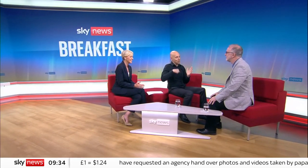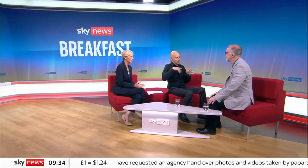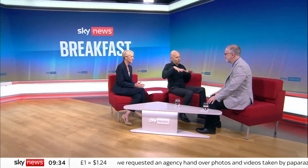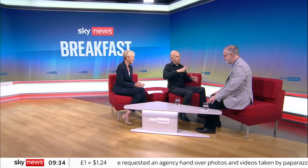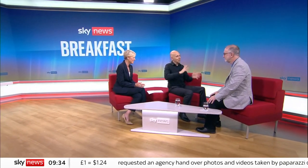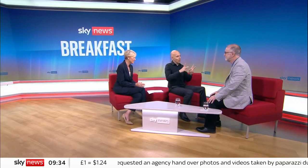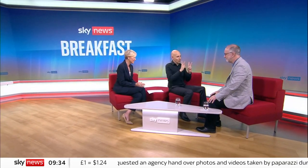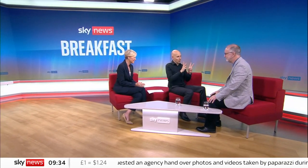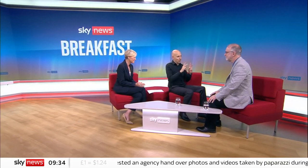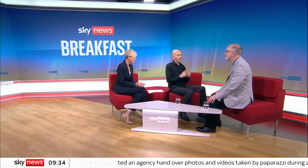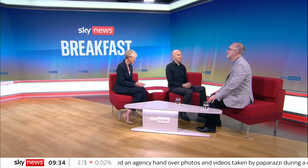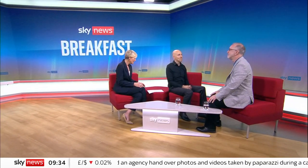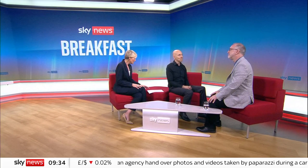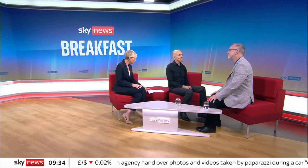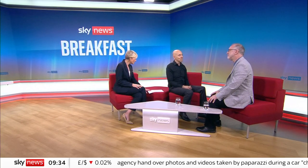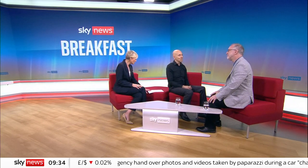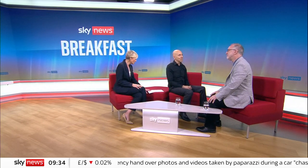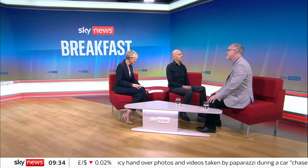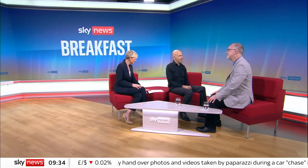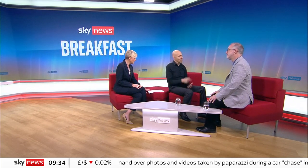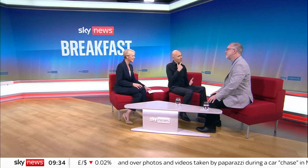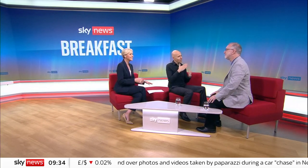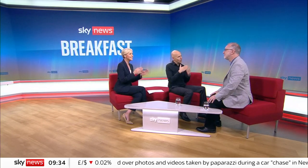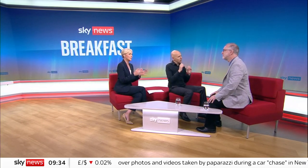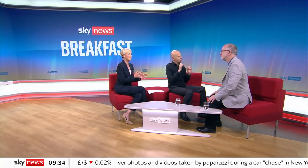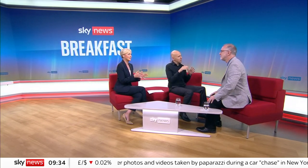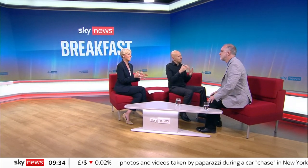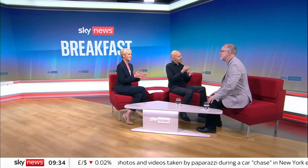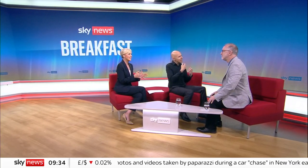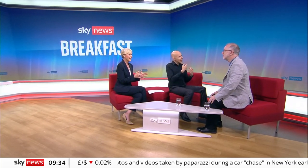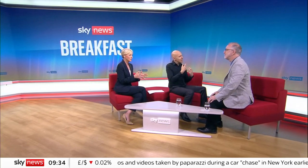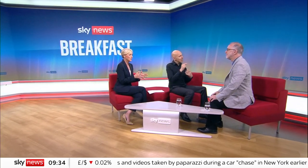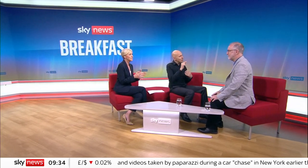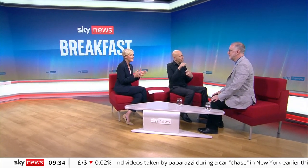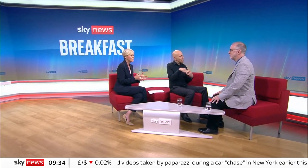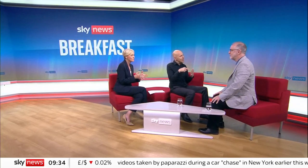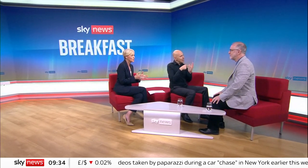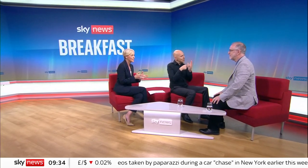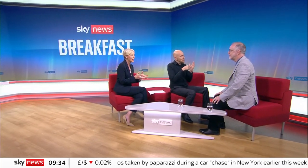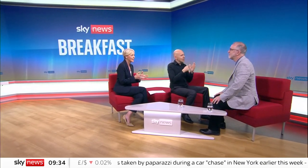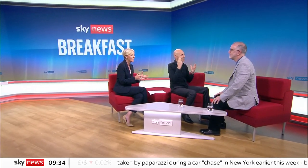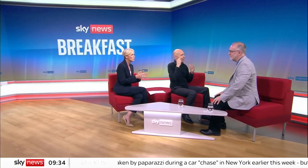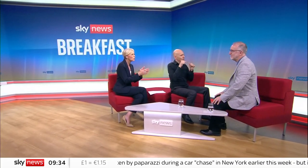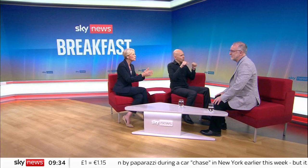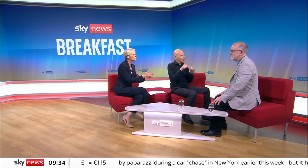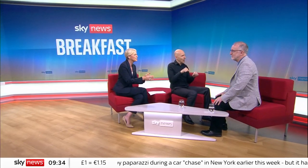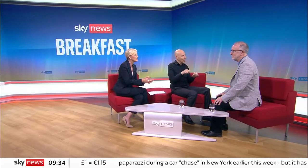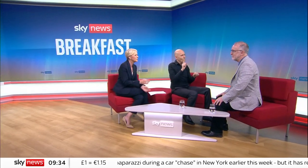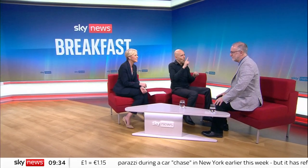Language interpreter. So, first of all, Stephen, tell us a little bit about this exhibition, Deaf Mosaic, and what you want to achieve with it.